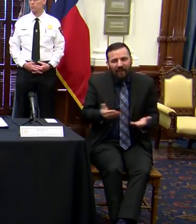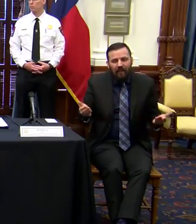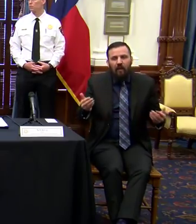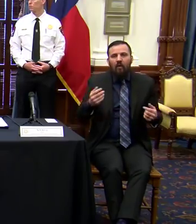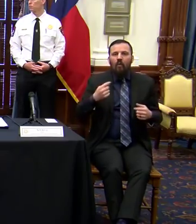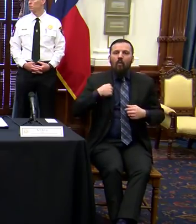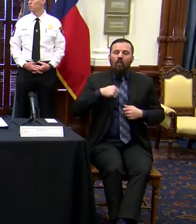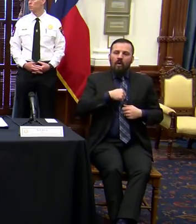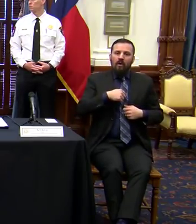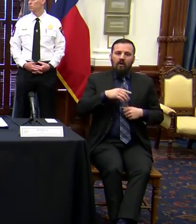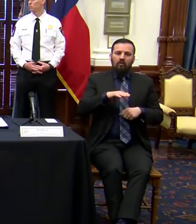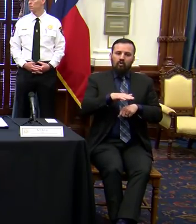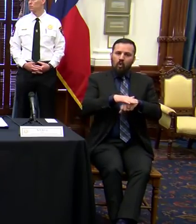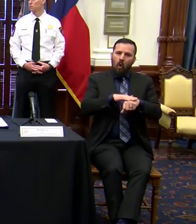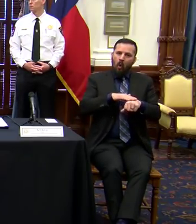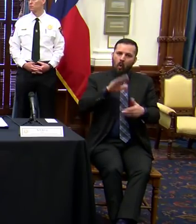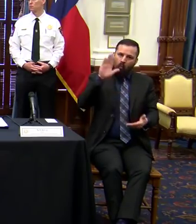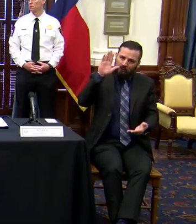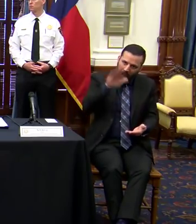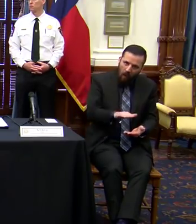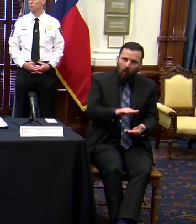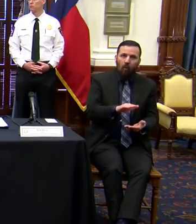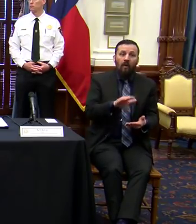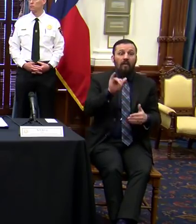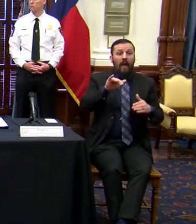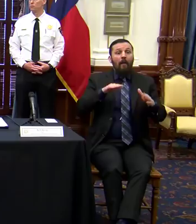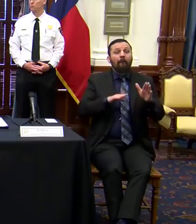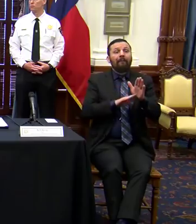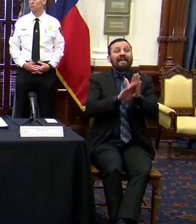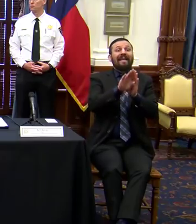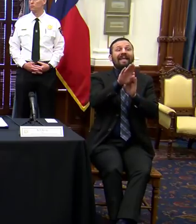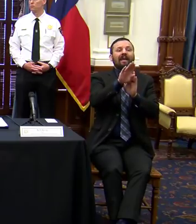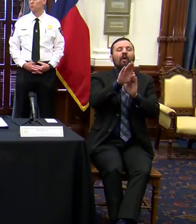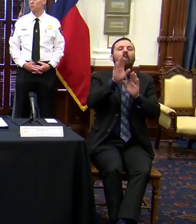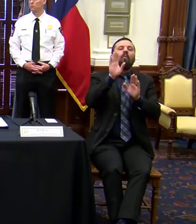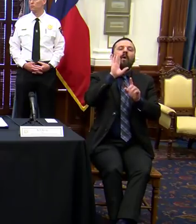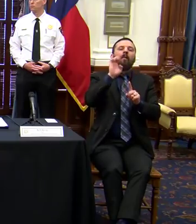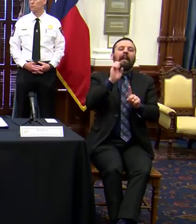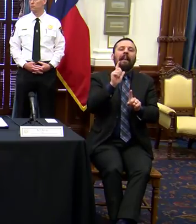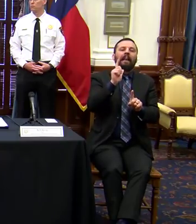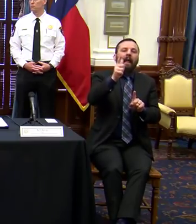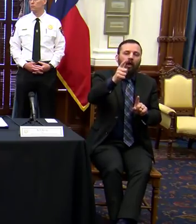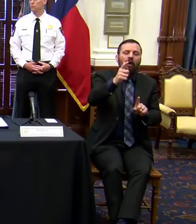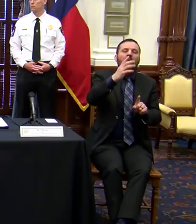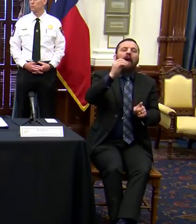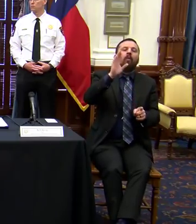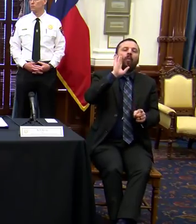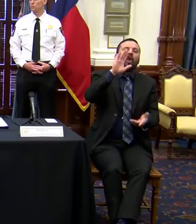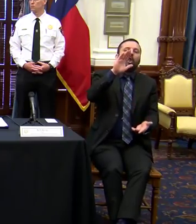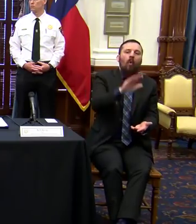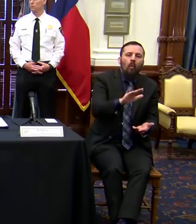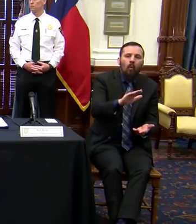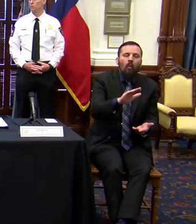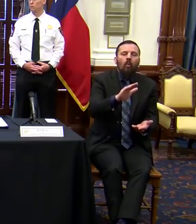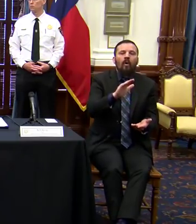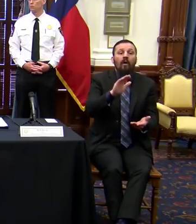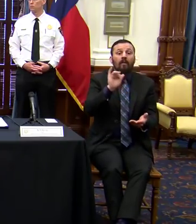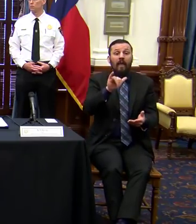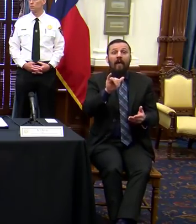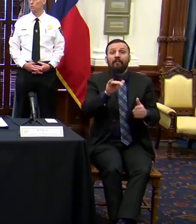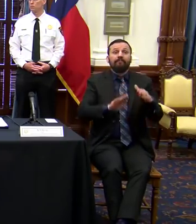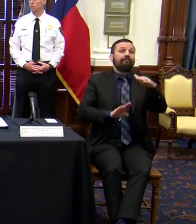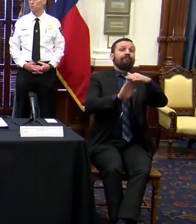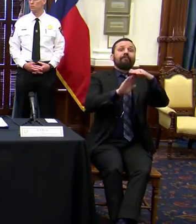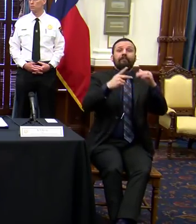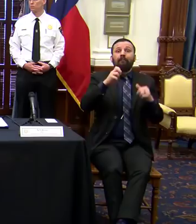is we slow it down so that the peak comes later and lower. And that peak, we don't know if we're successful.